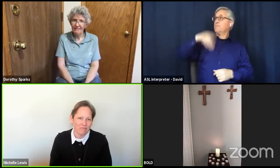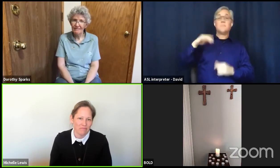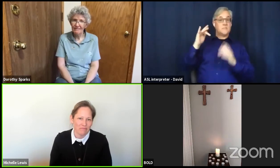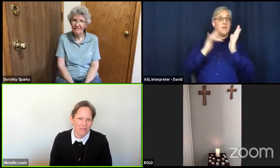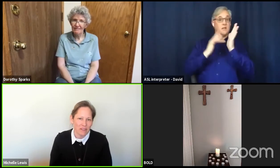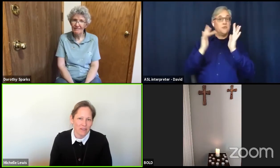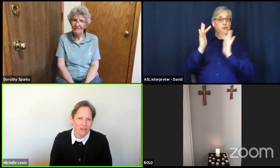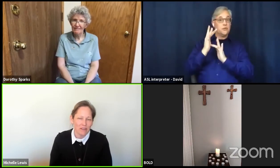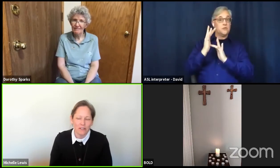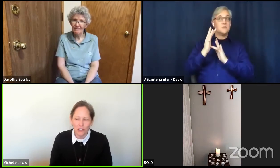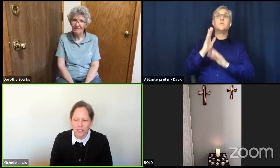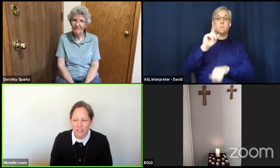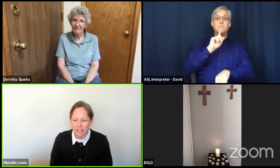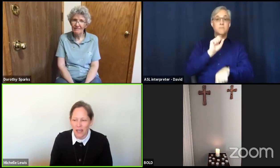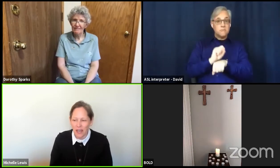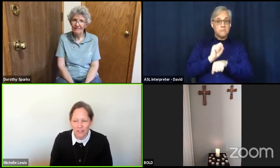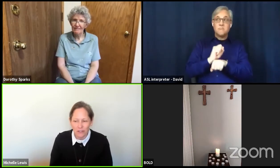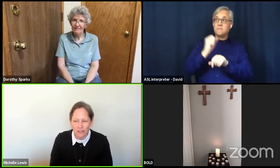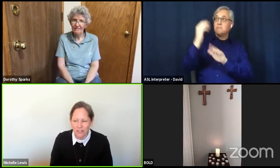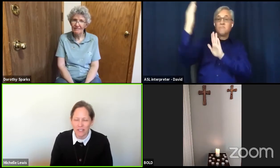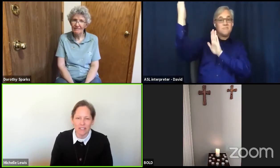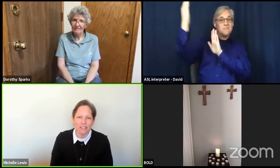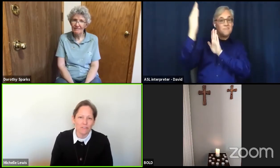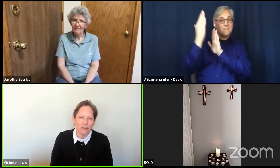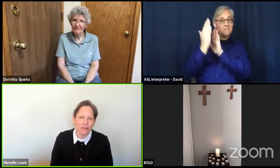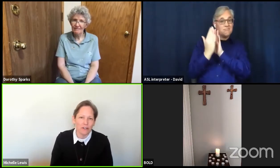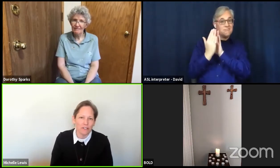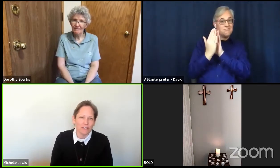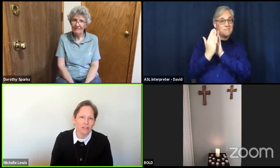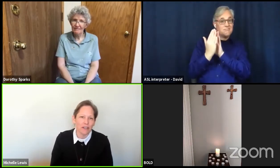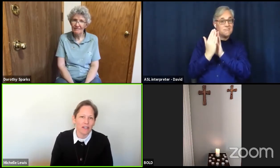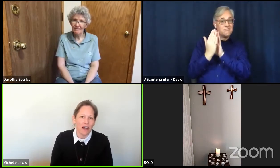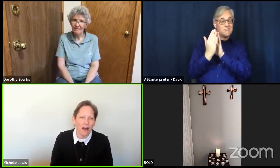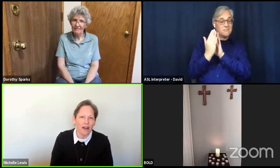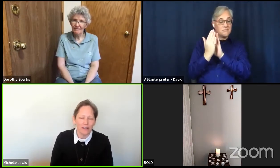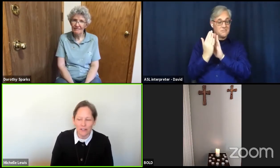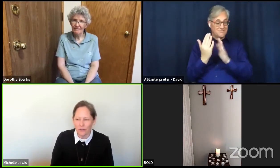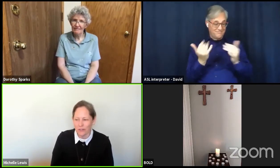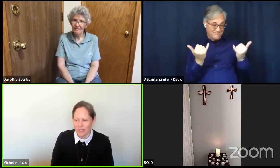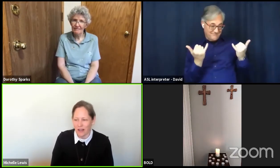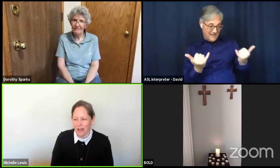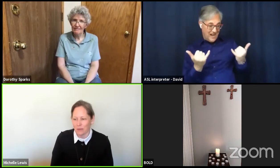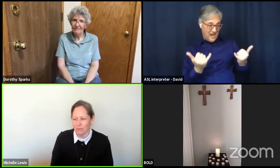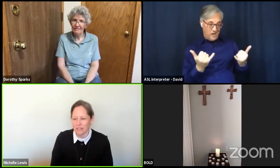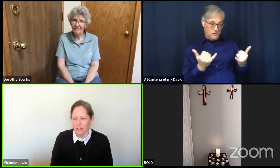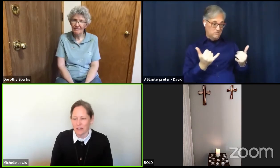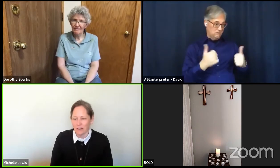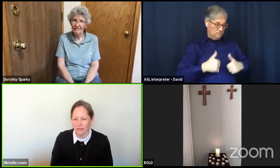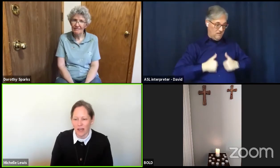jesus enters these difficult and unknown times in our lives